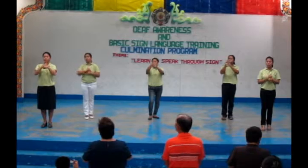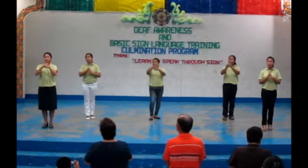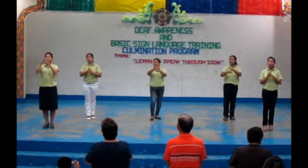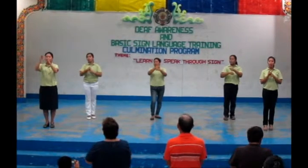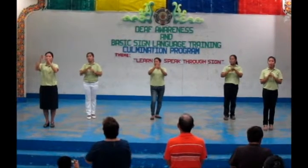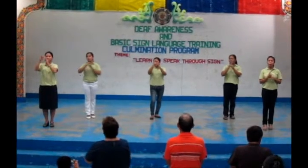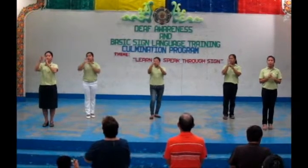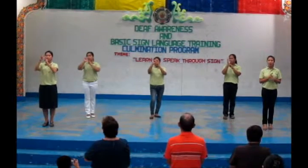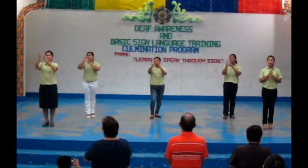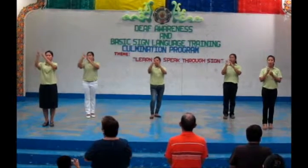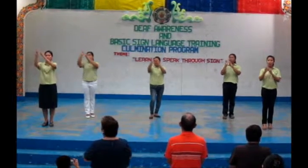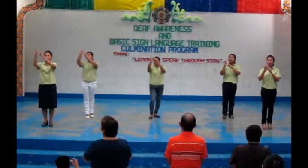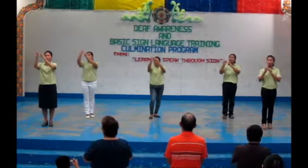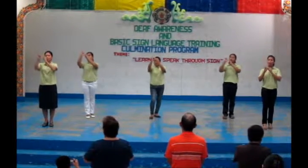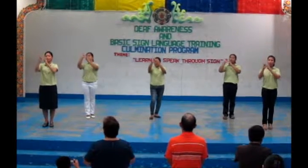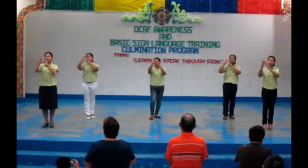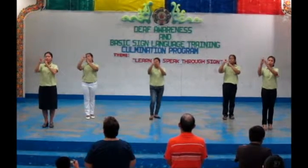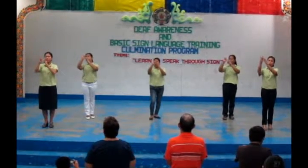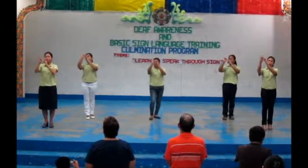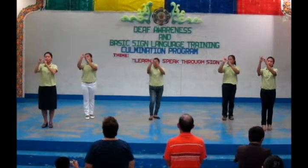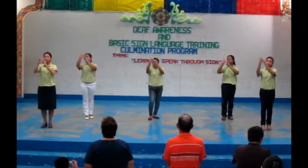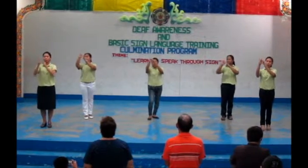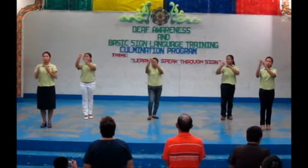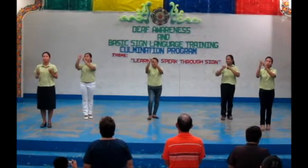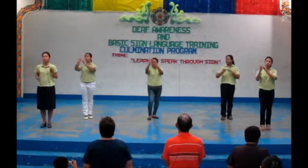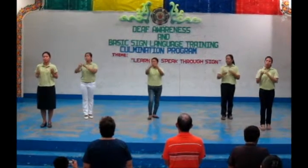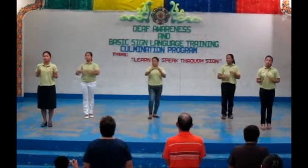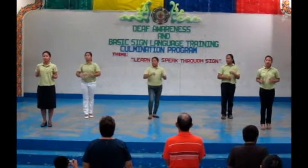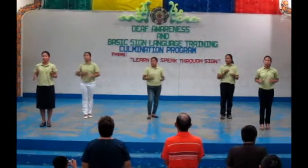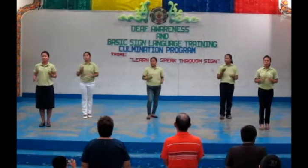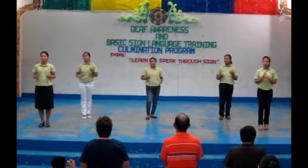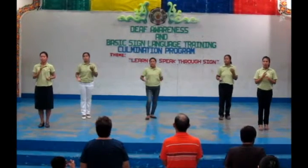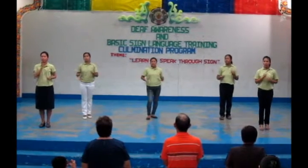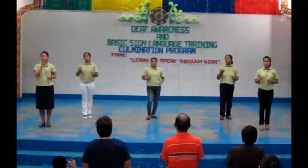love, it's